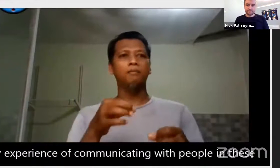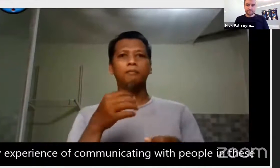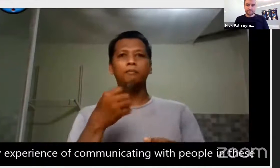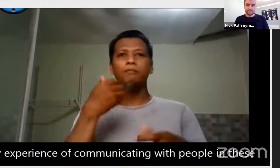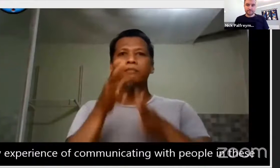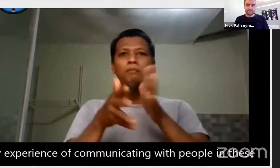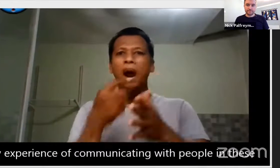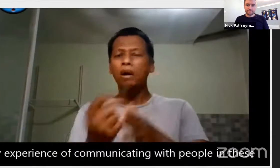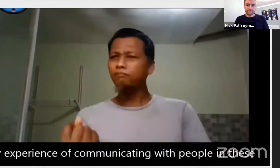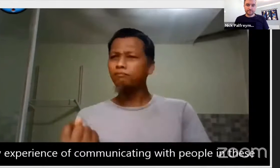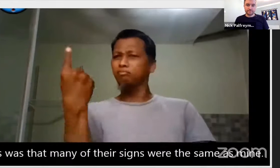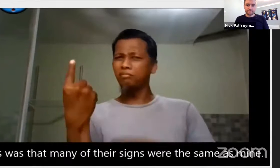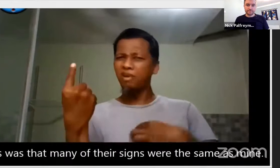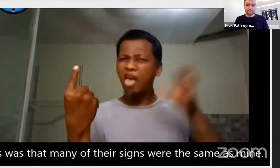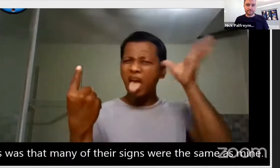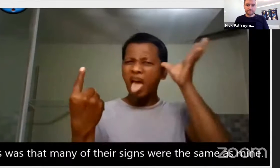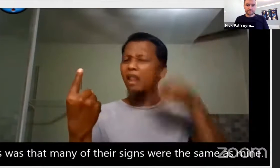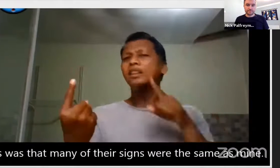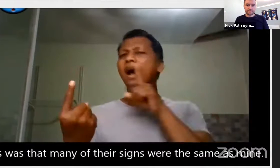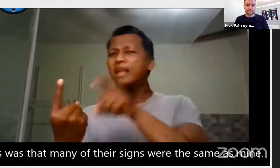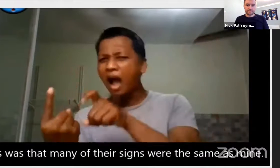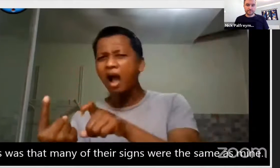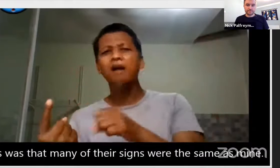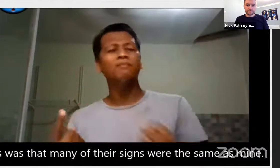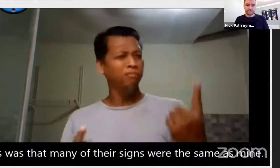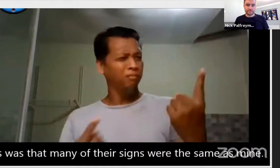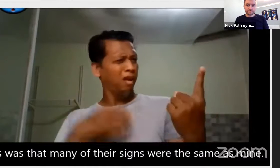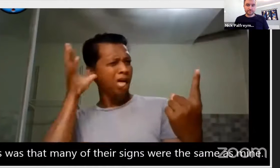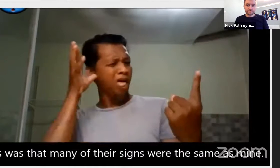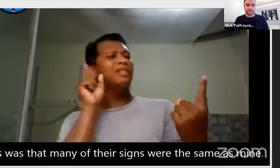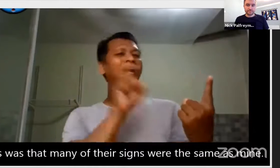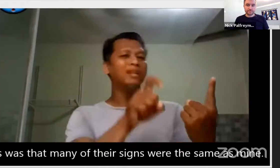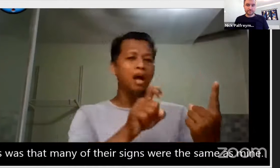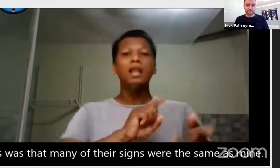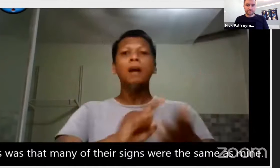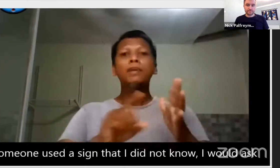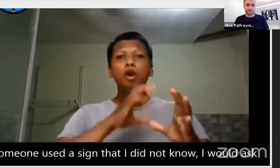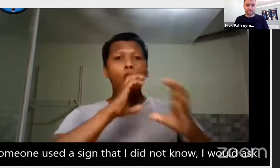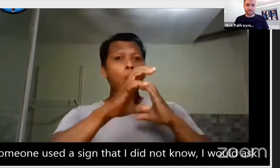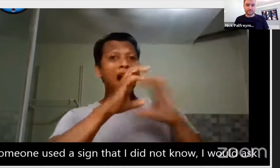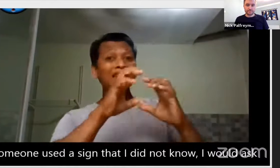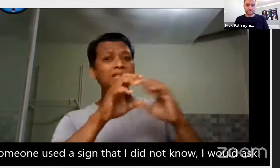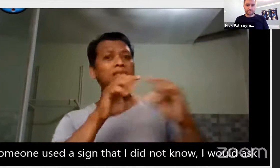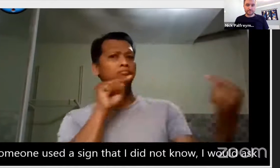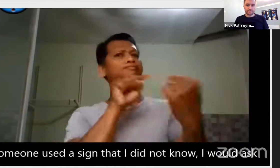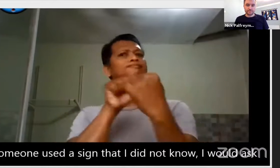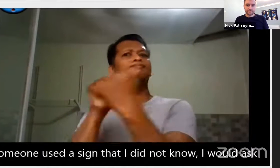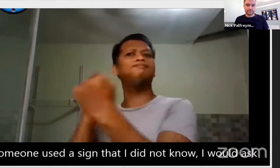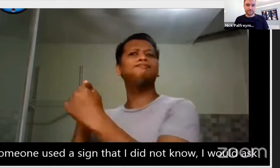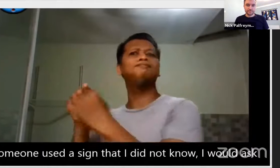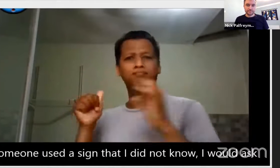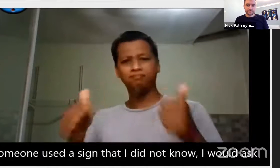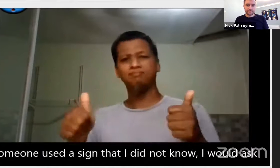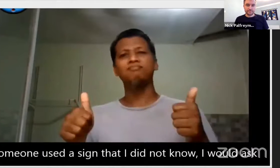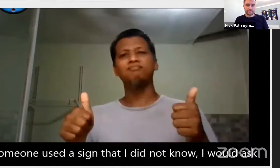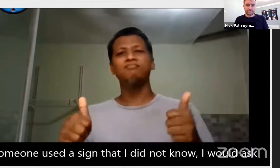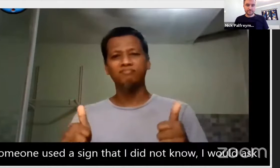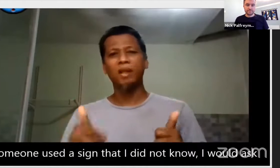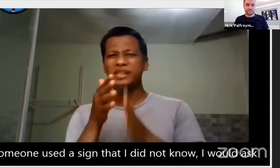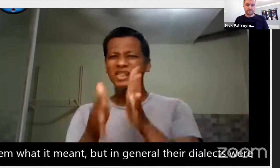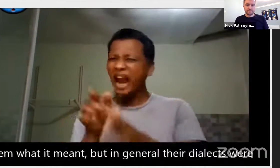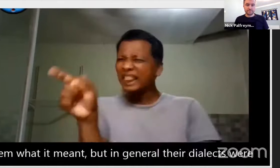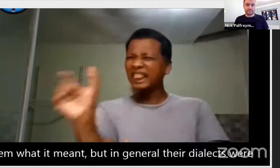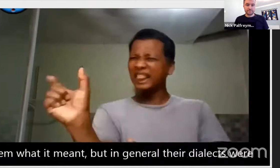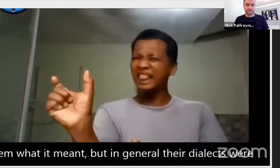My experience of communicating with people in these cities was that many of their signs were the same as mine. If someone used a sign I